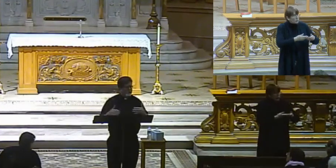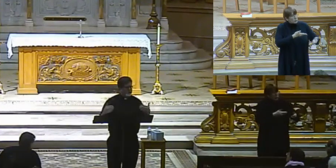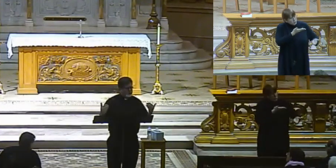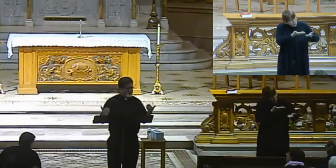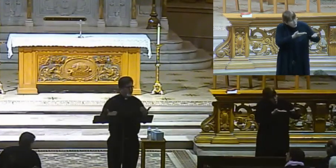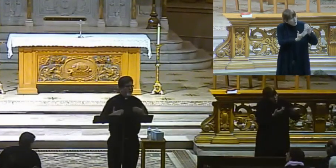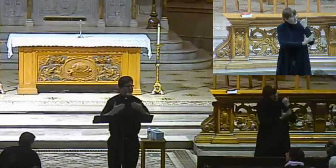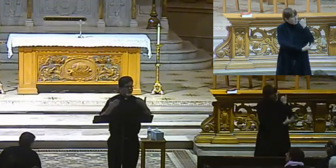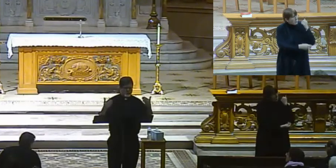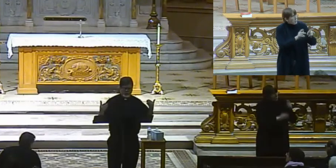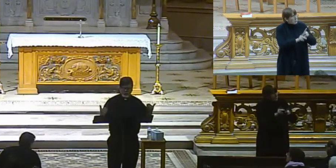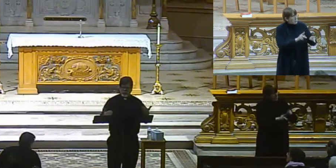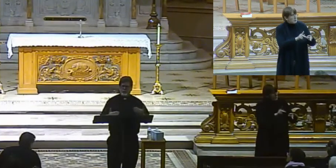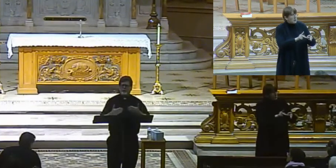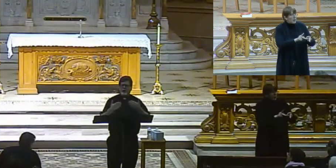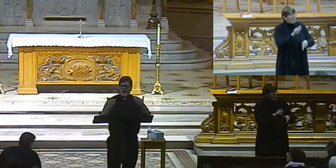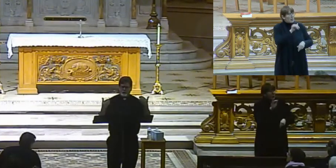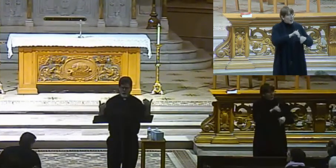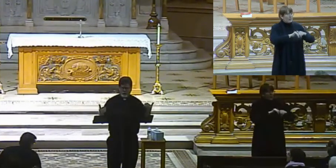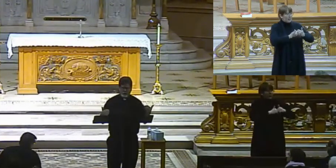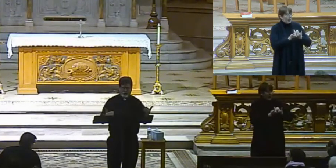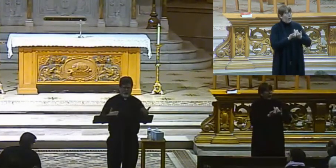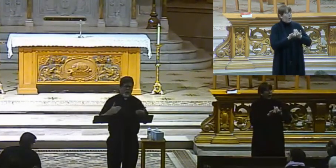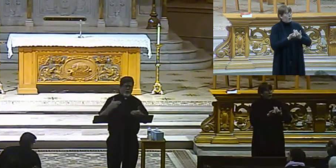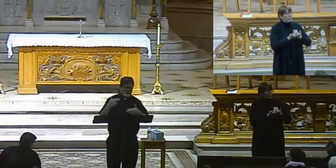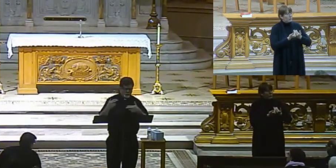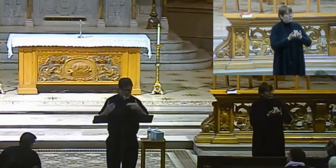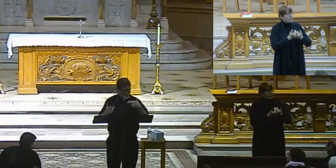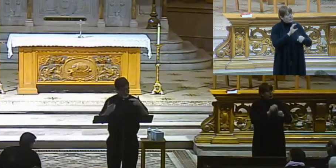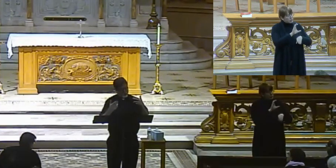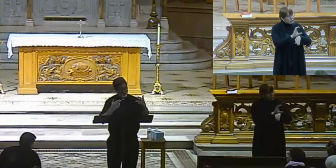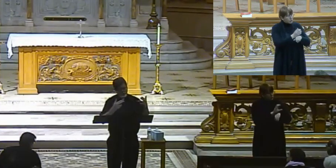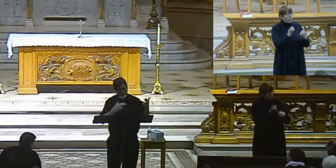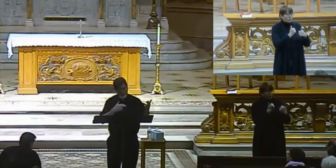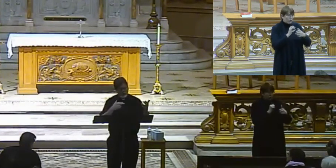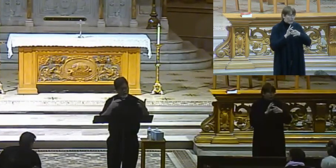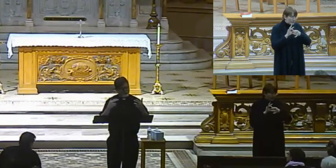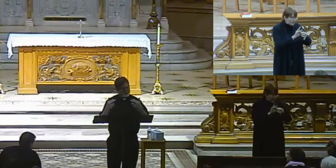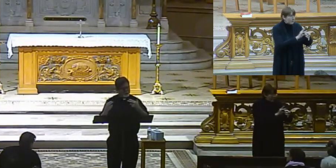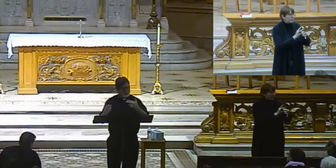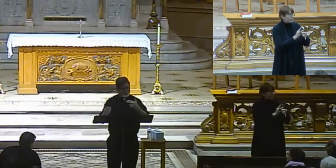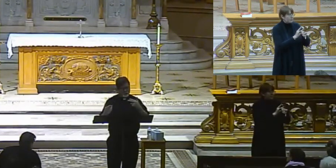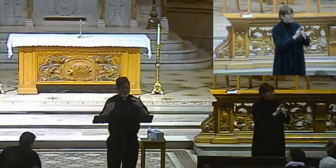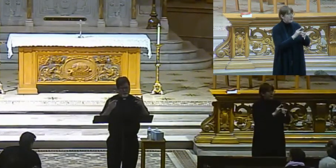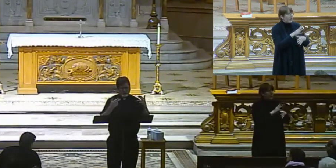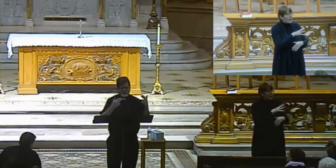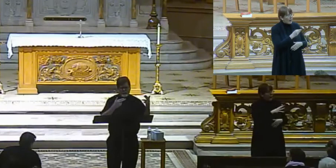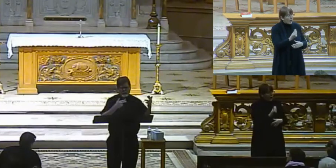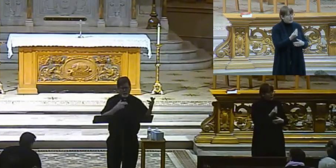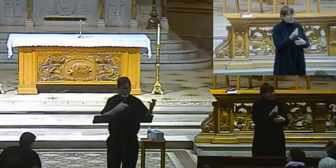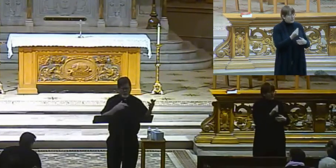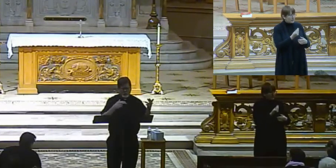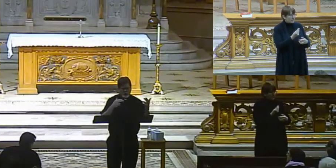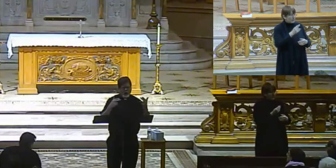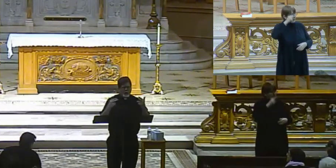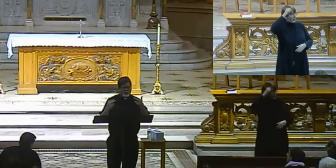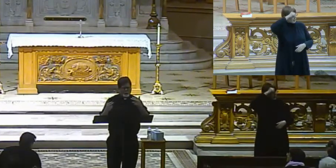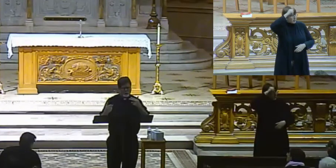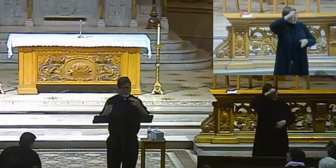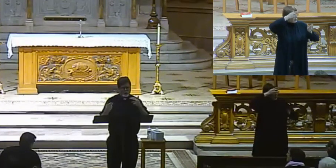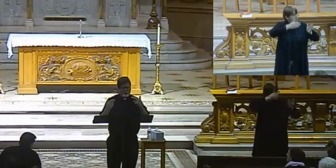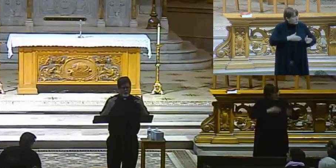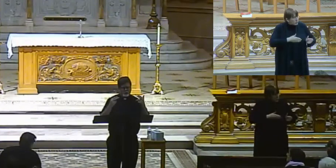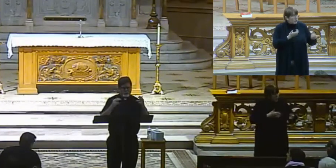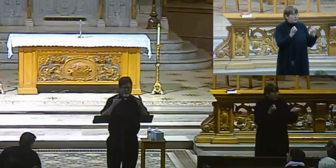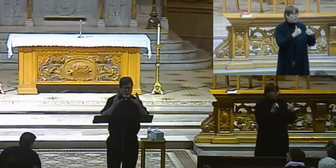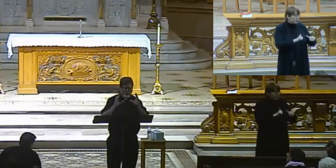you know, these are the ways in which the church is trying to come together. There is also, there is dialogue between these groups of theologians in